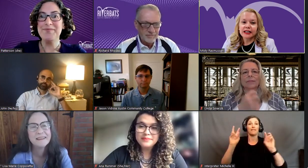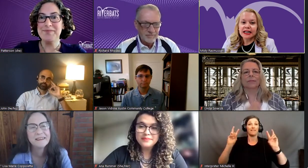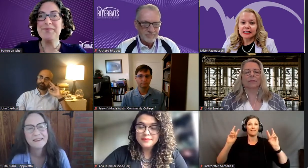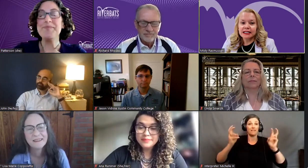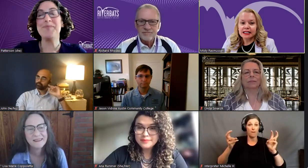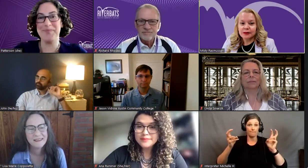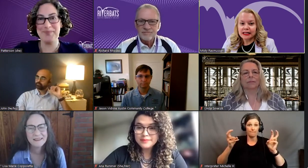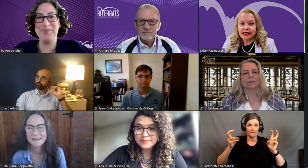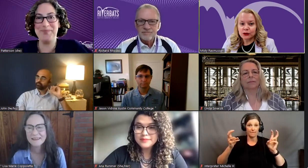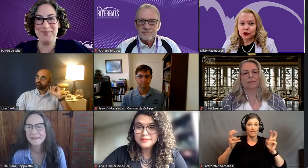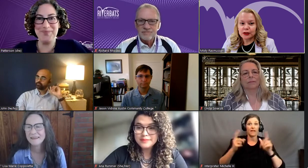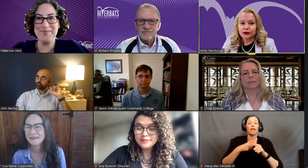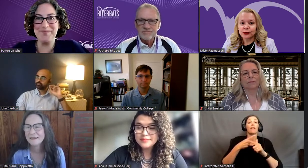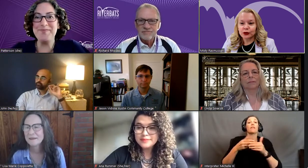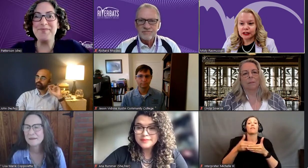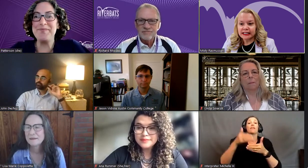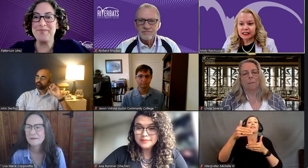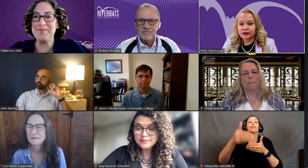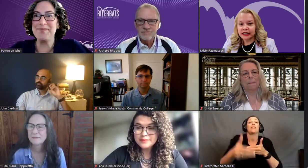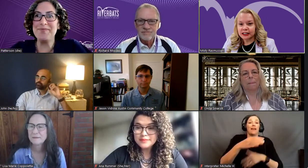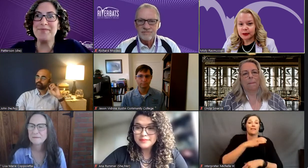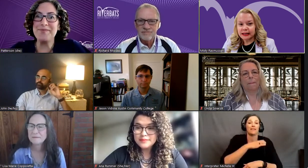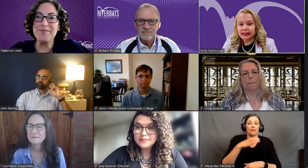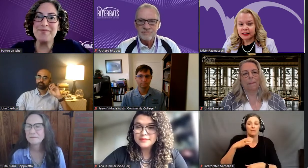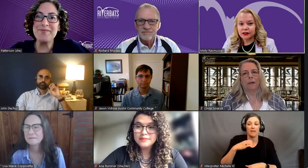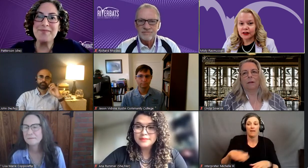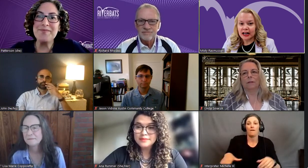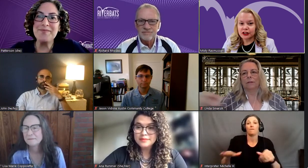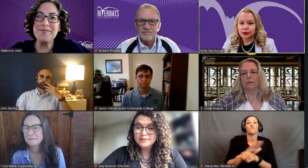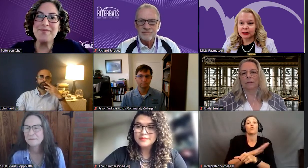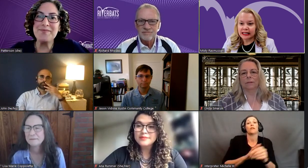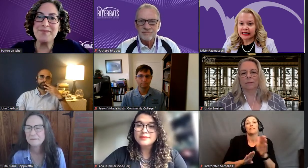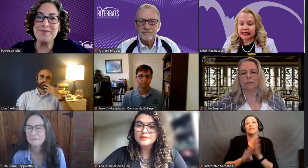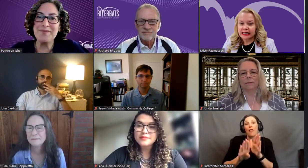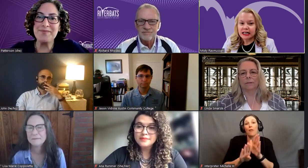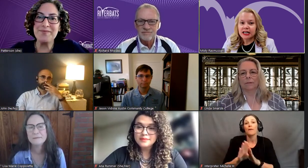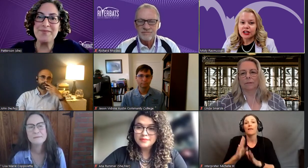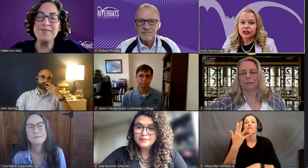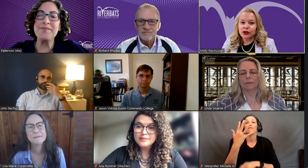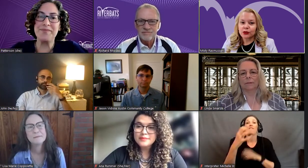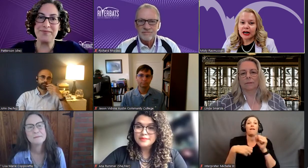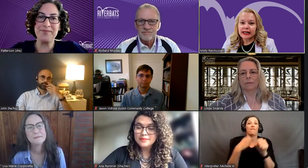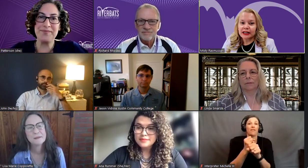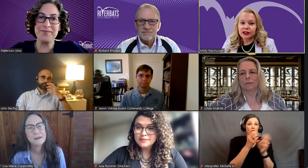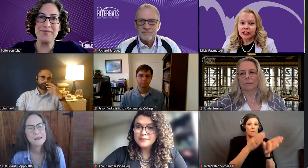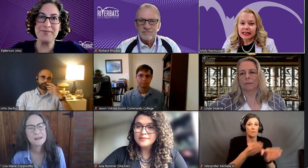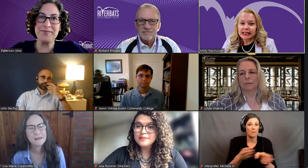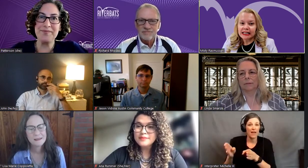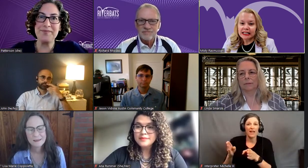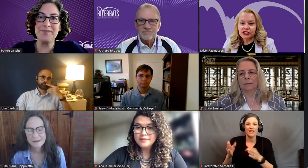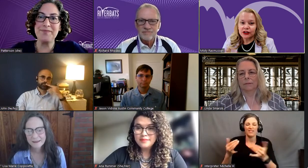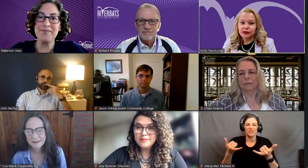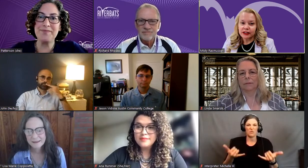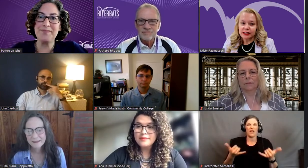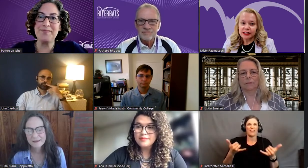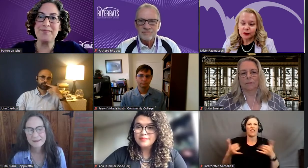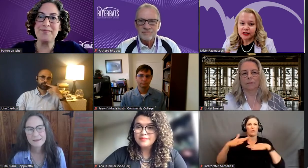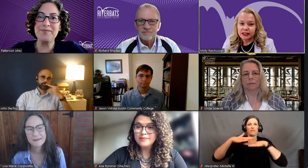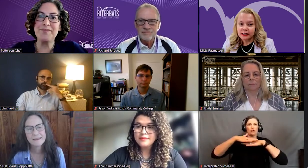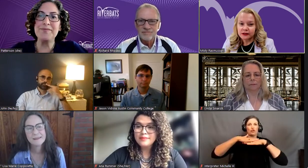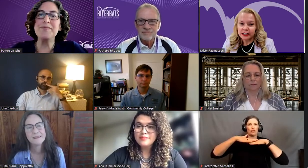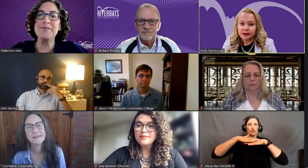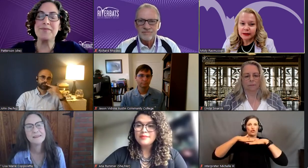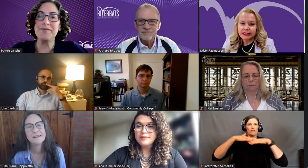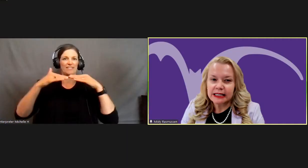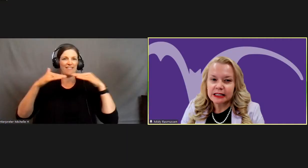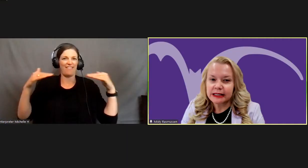The next committee will be fully developing the five-year plan. So right now you're kind of getting a surface. And when